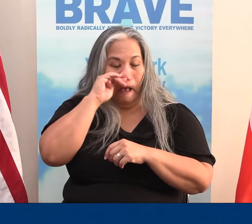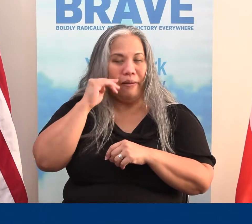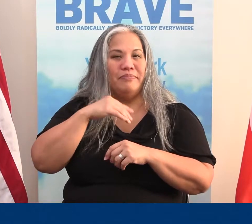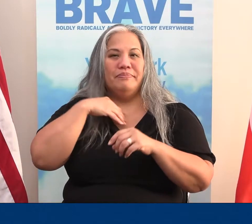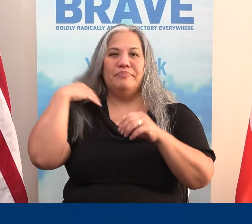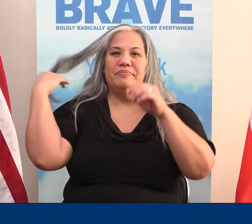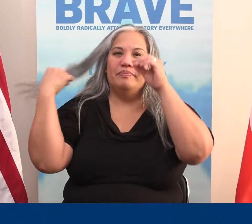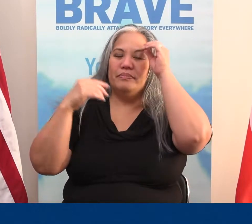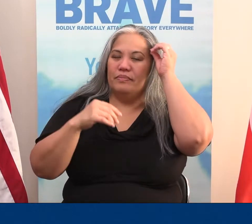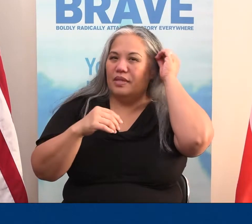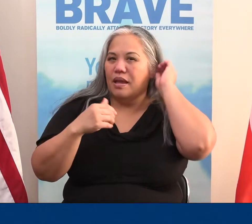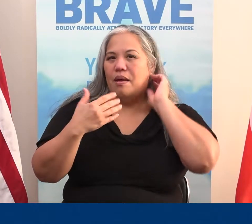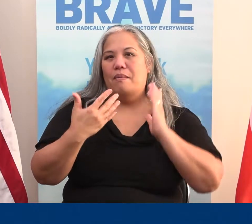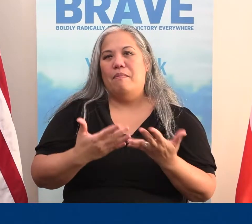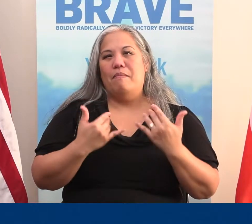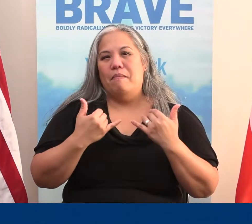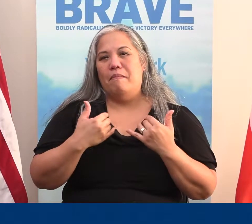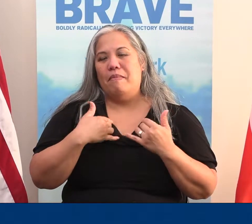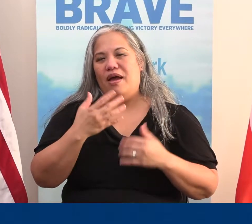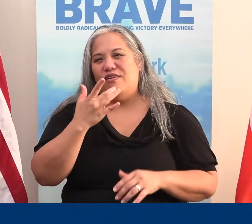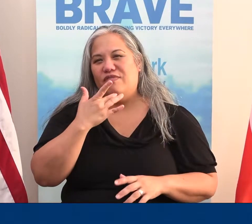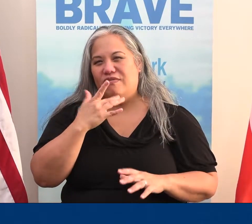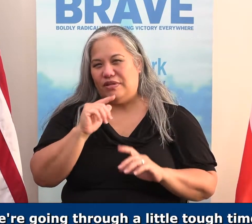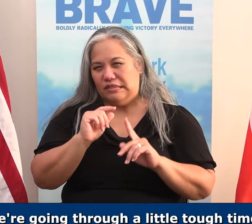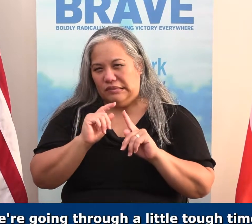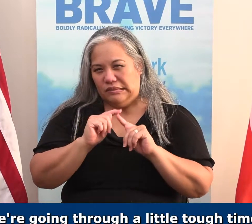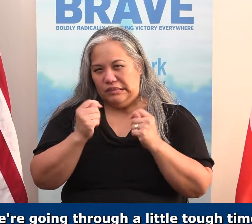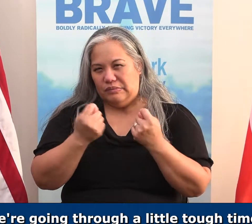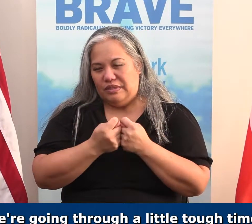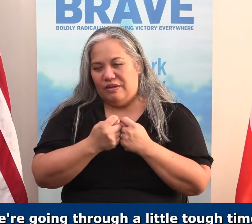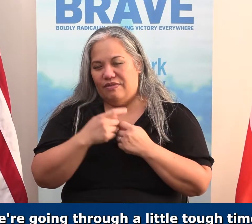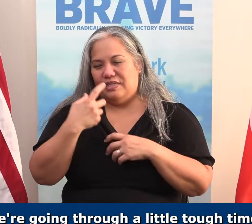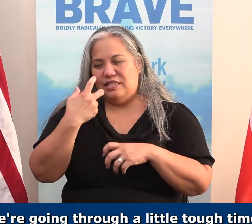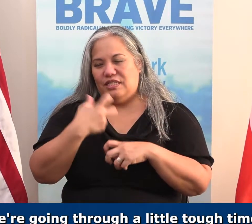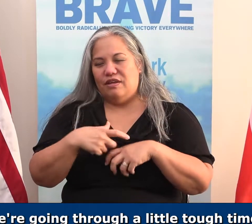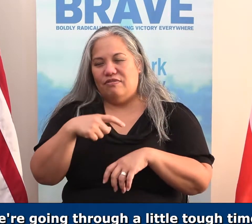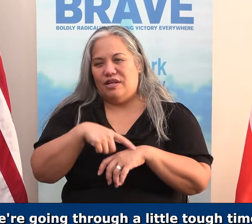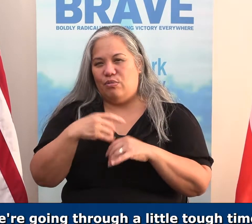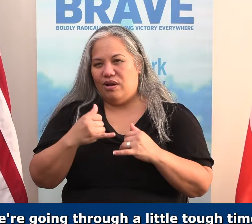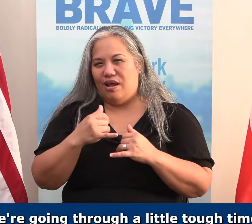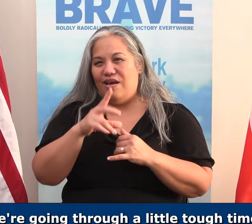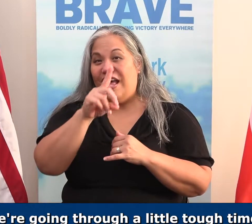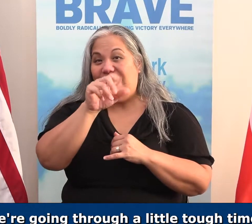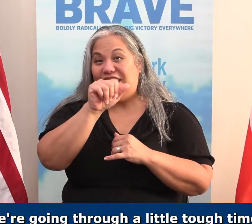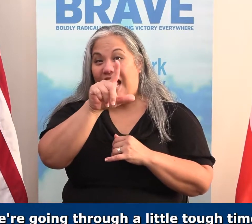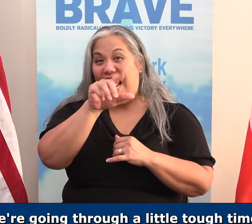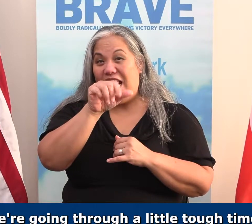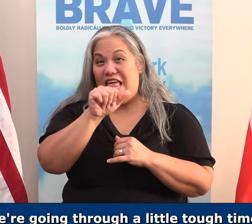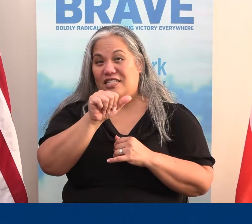Now, you know, one of my favorite teams, we're going through a little tough time right now, is the Dallas Cowboys.